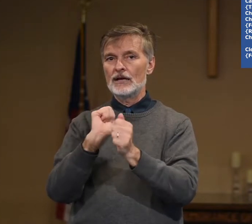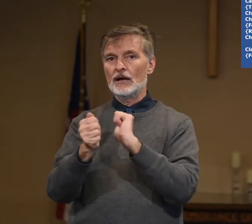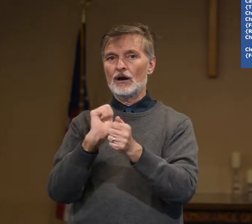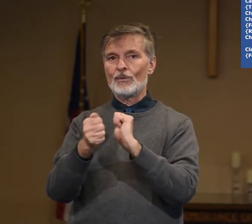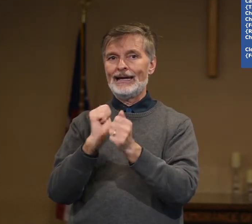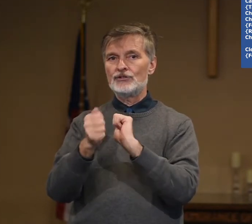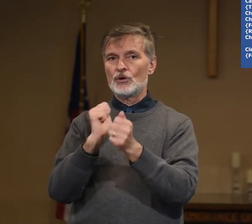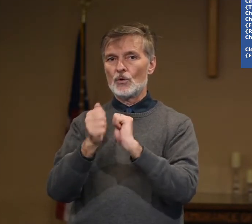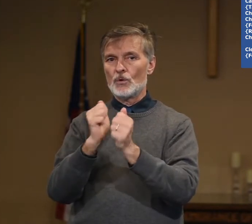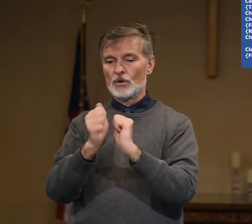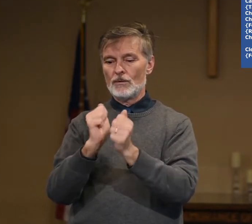arrange, or order.